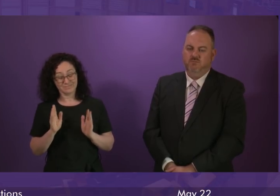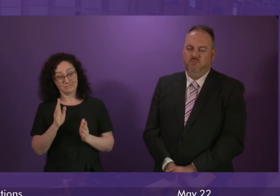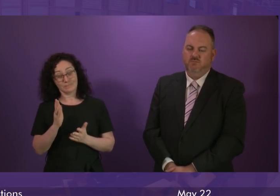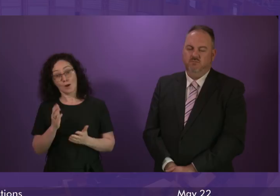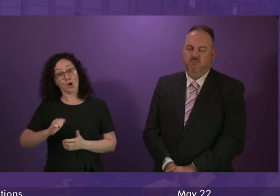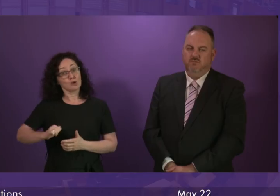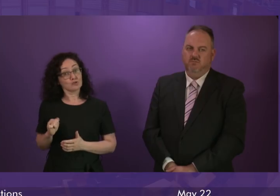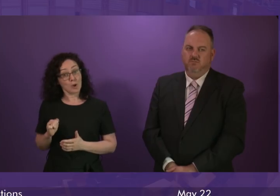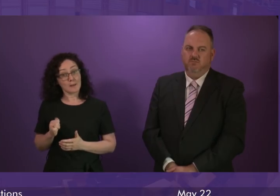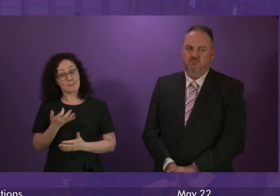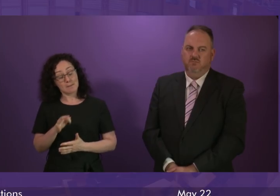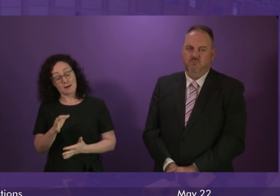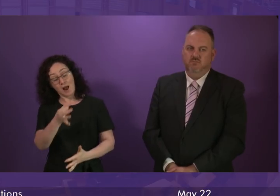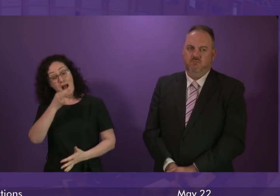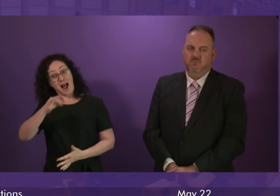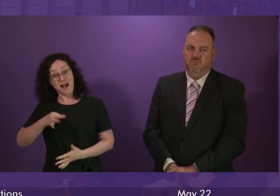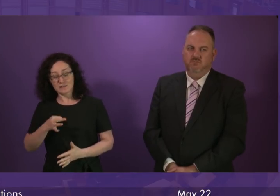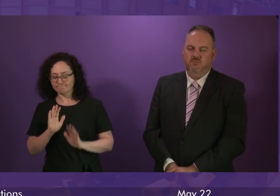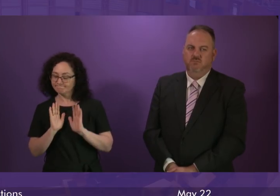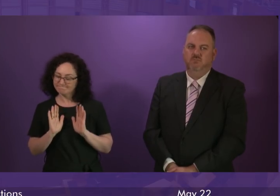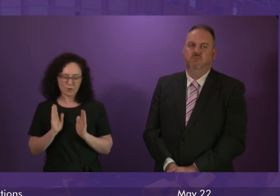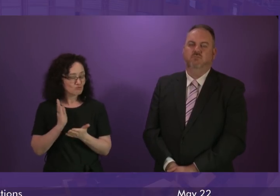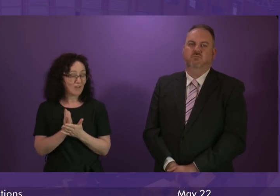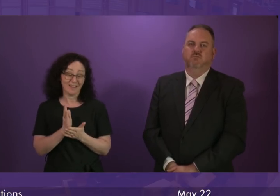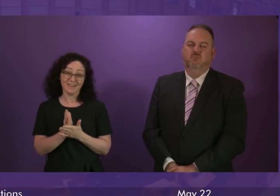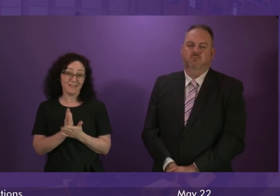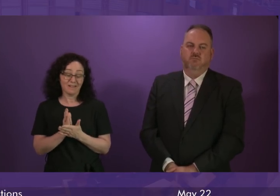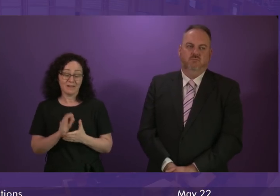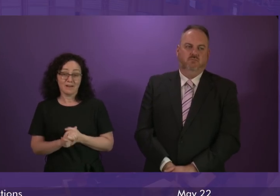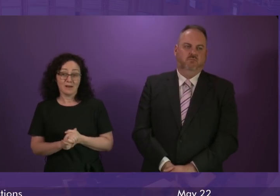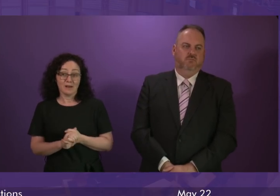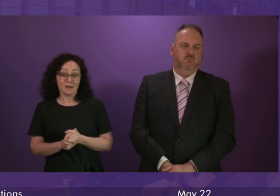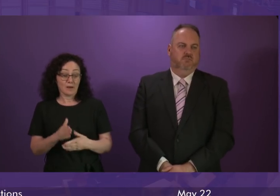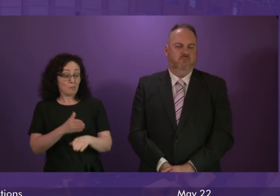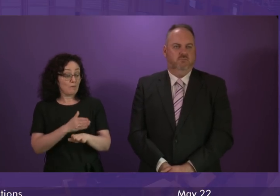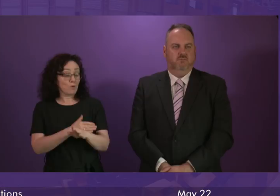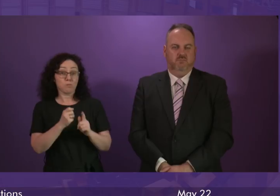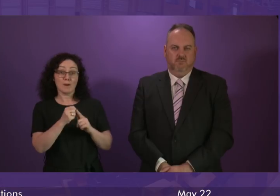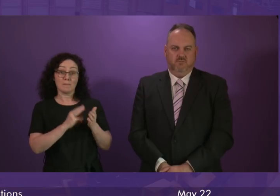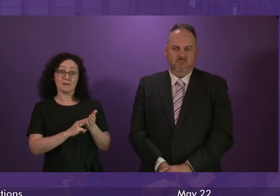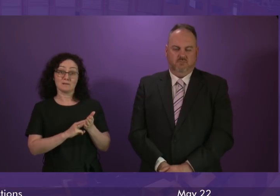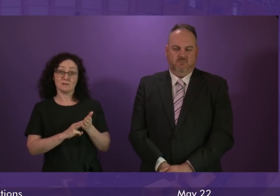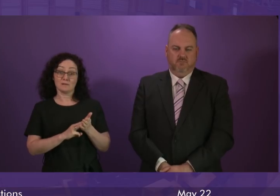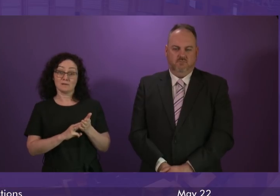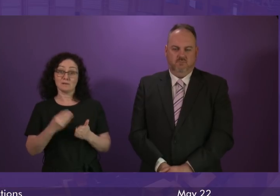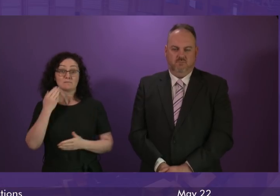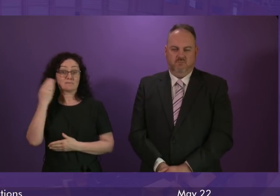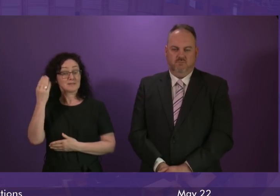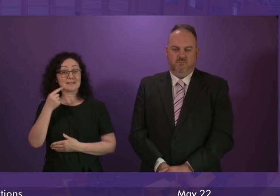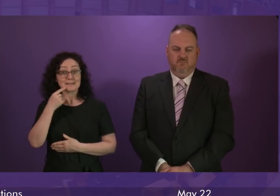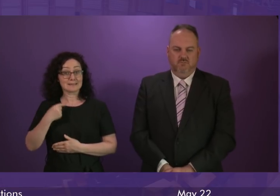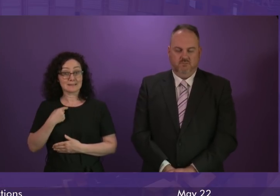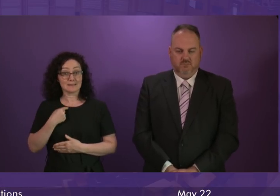at any stage of this process. We certainly weren't consulted in advance of the Prime Minister making her speech yesterday.